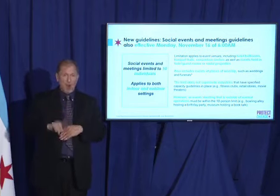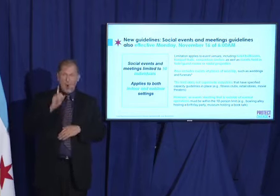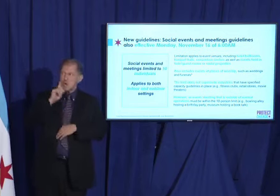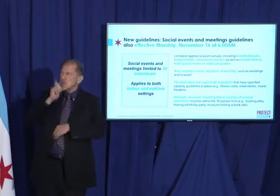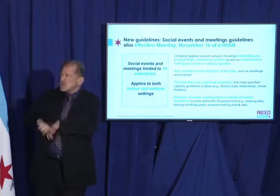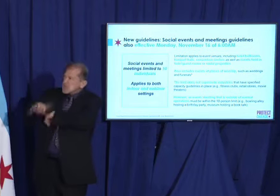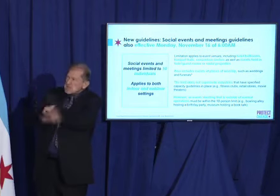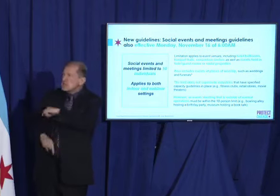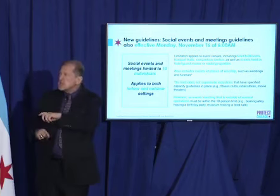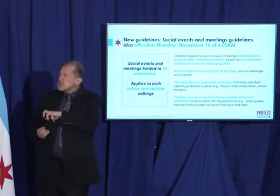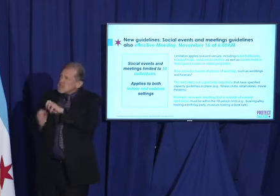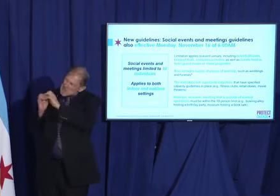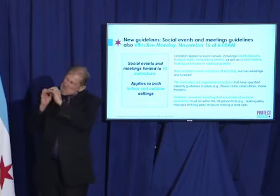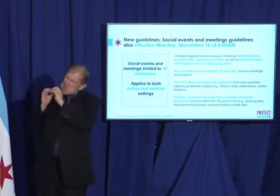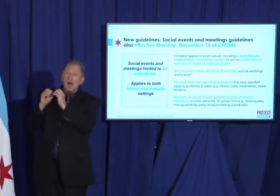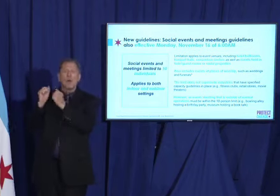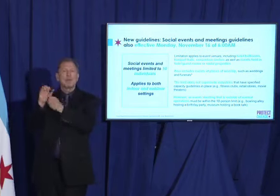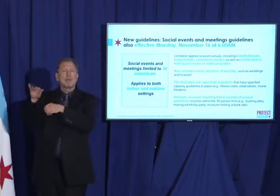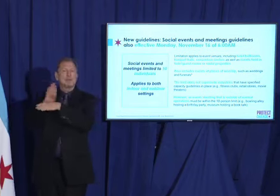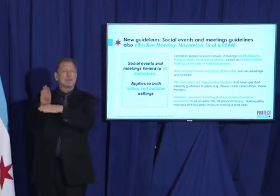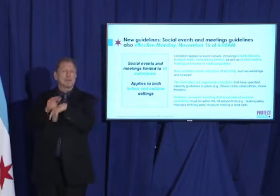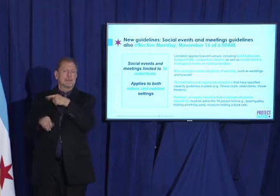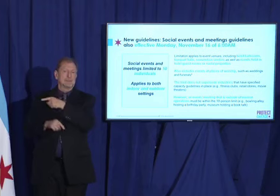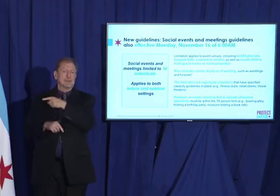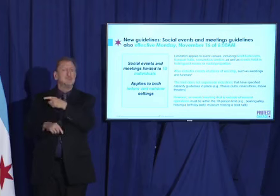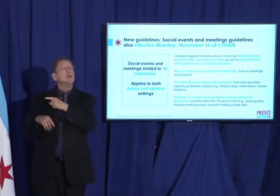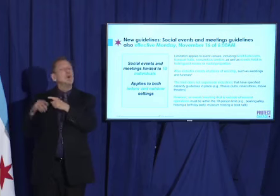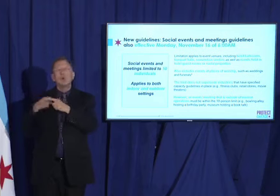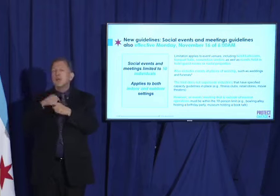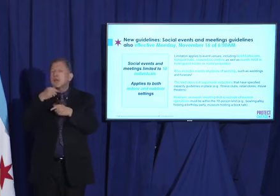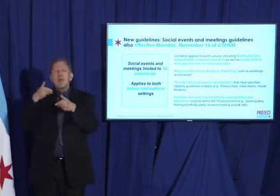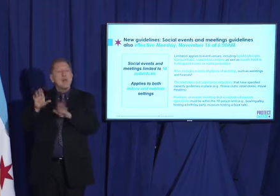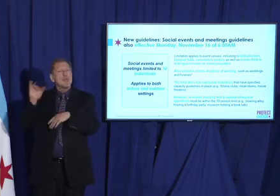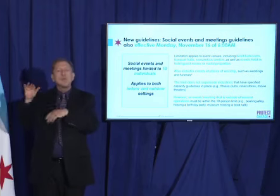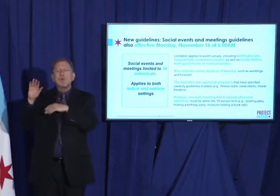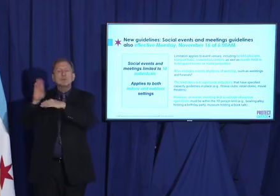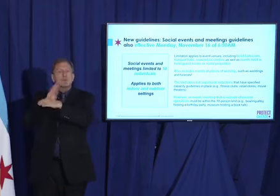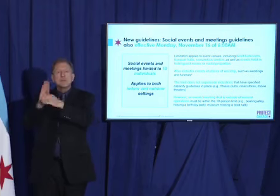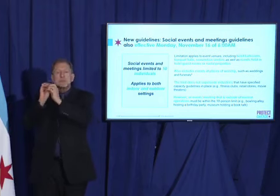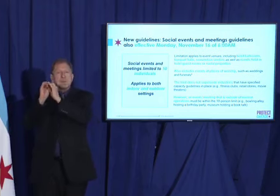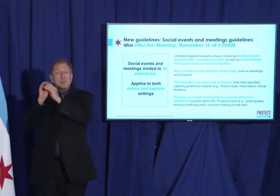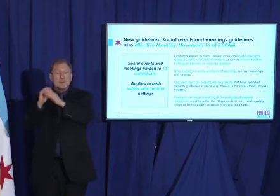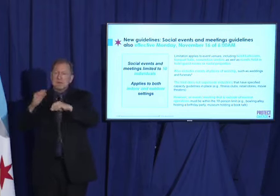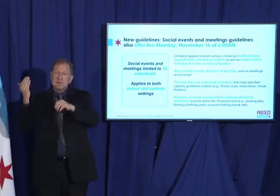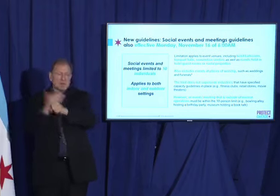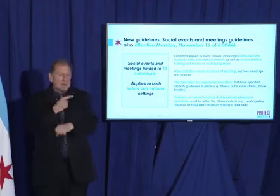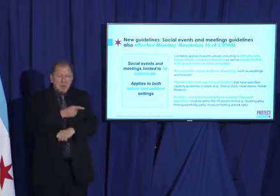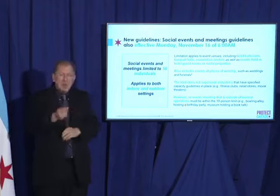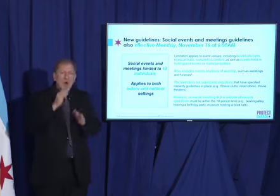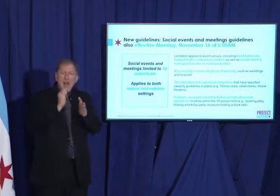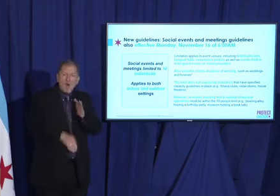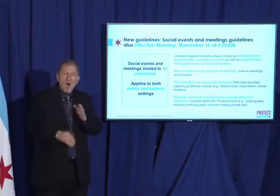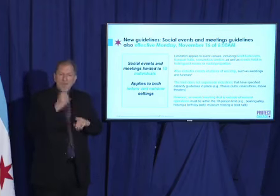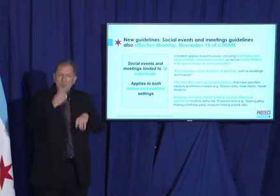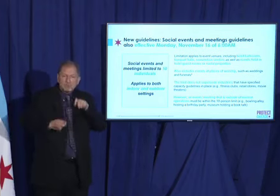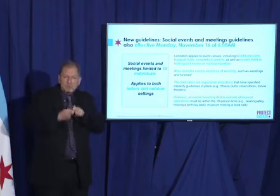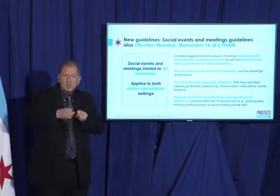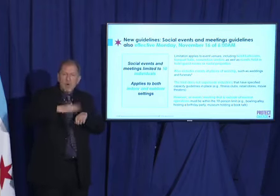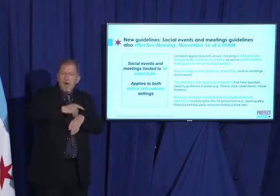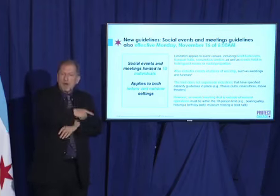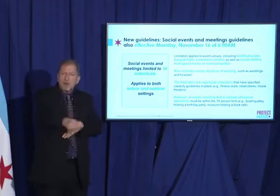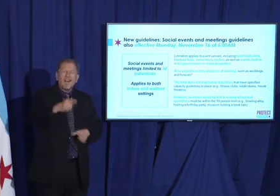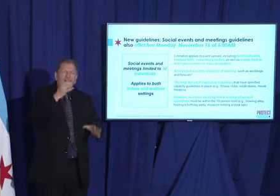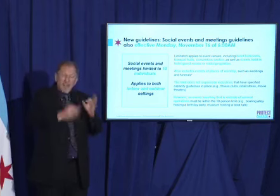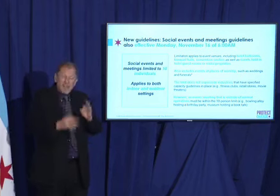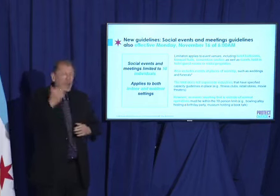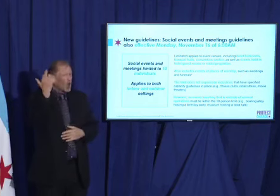employers, as I said, we will not hesitate to act if we have credible evidence that you're retaliating against your workers